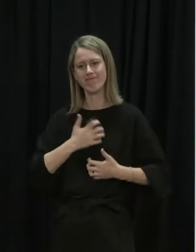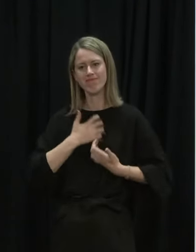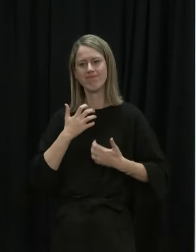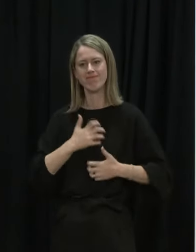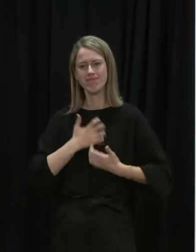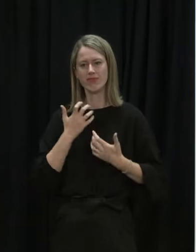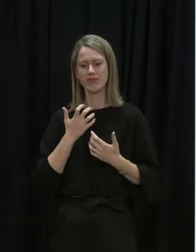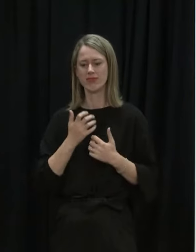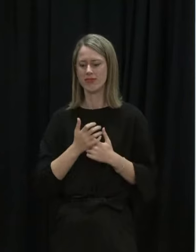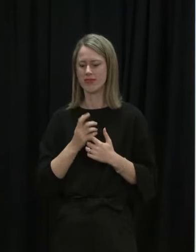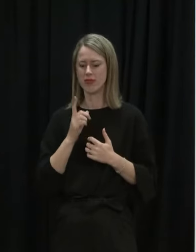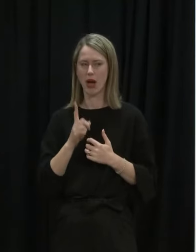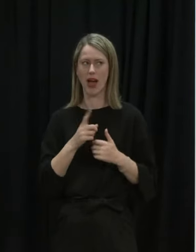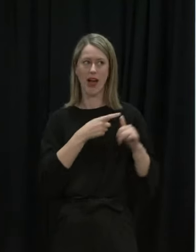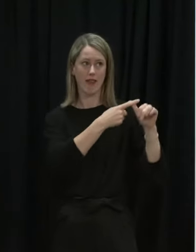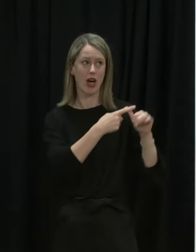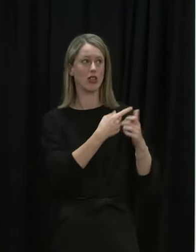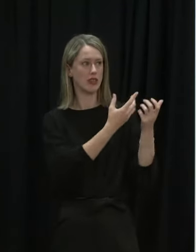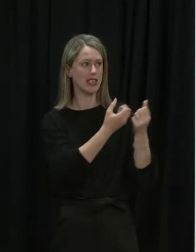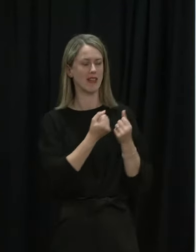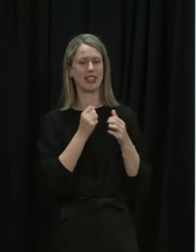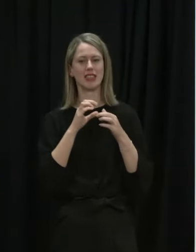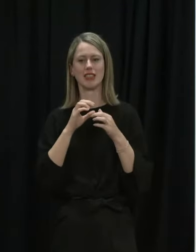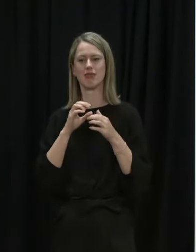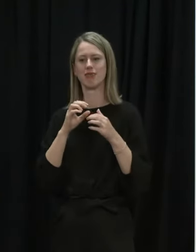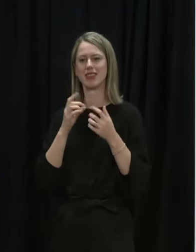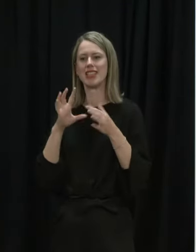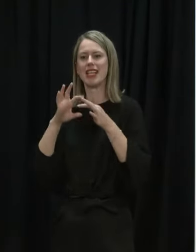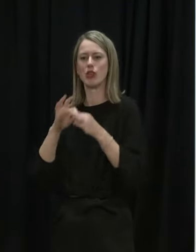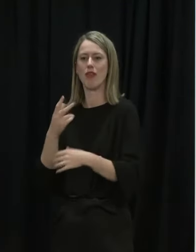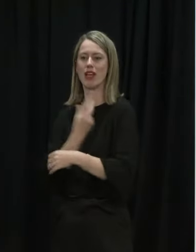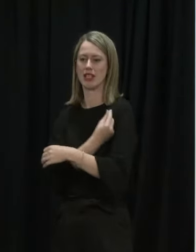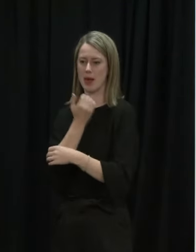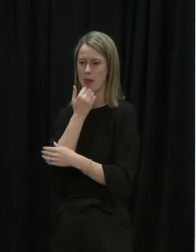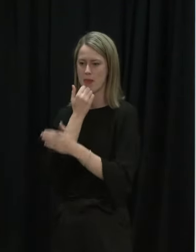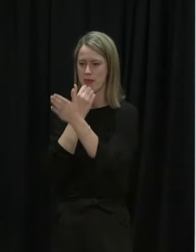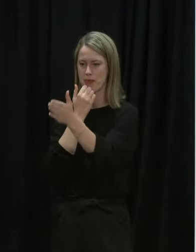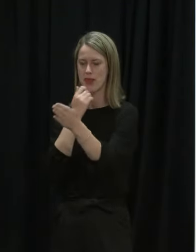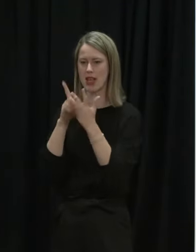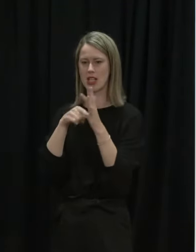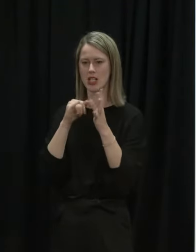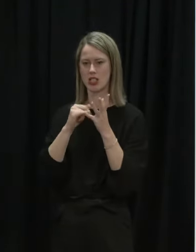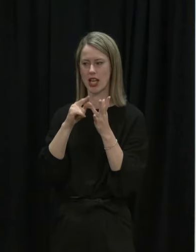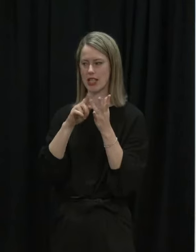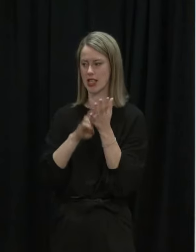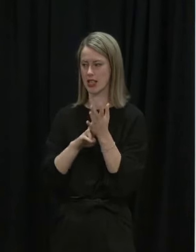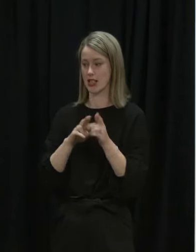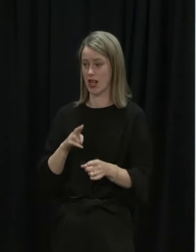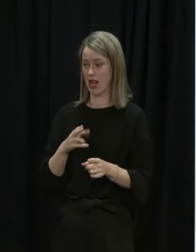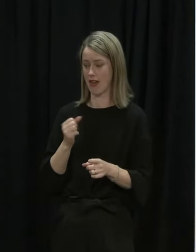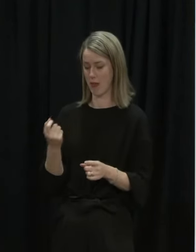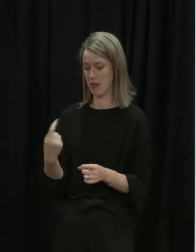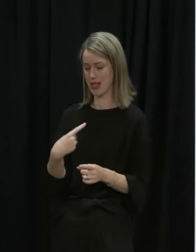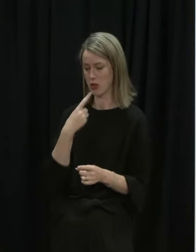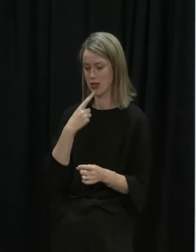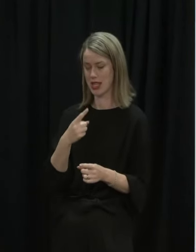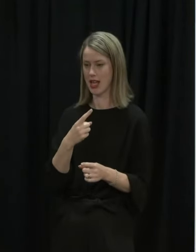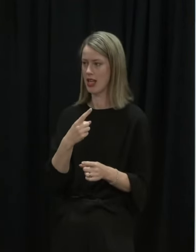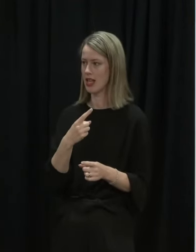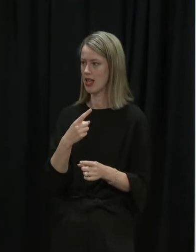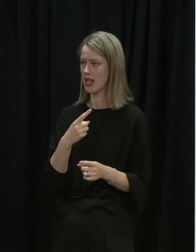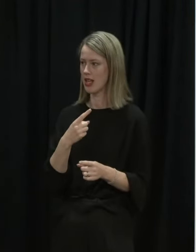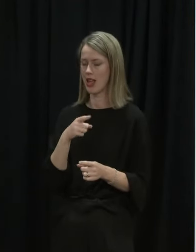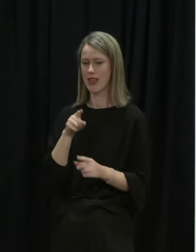actually the strong advice we've had is it's about vaccination rates I'll come to Jason and just before I do I can say that I got a message to say there's no truth